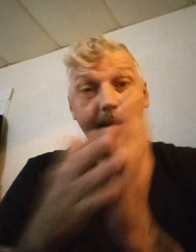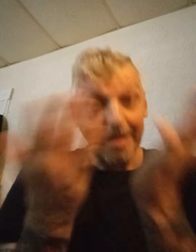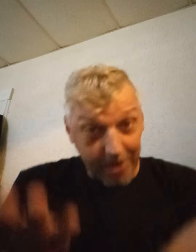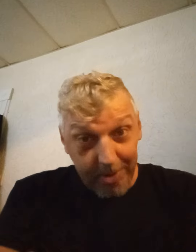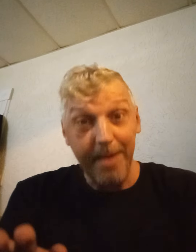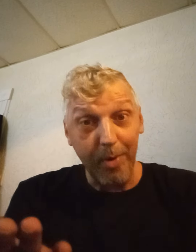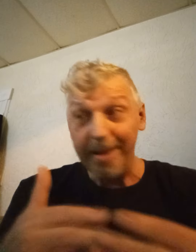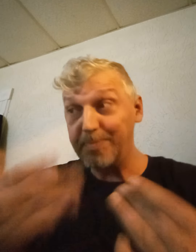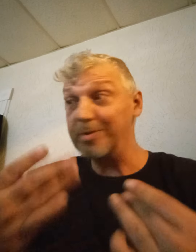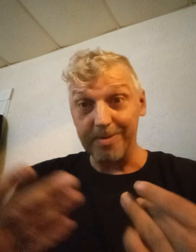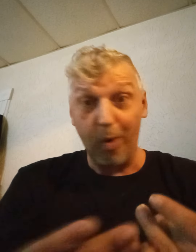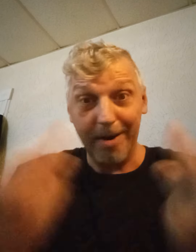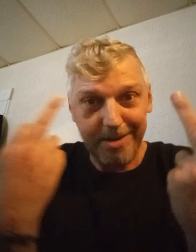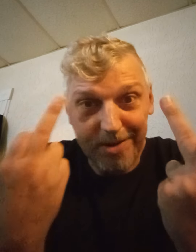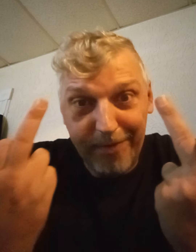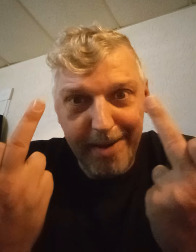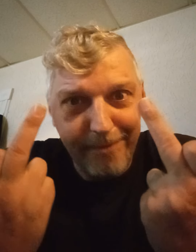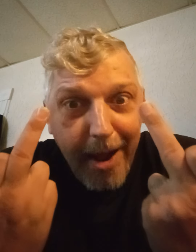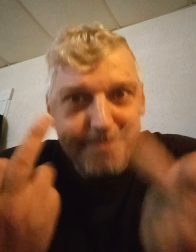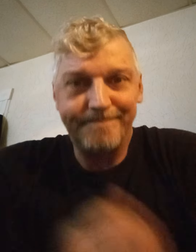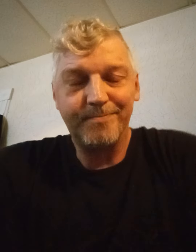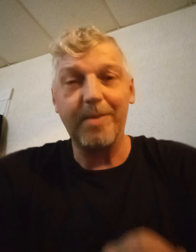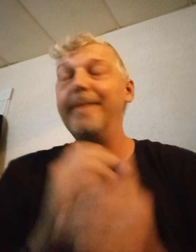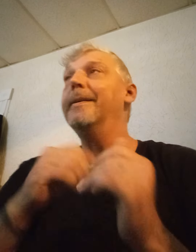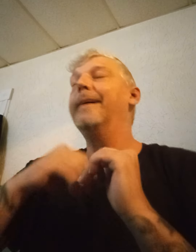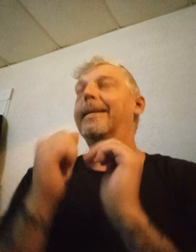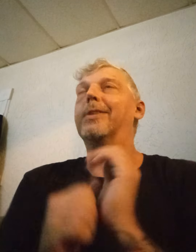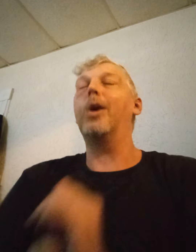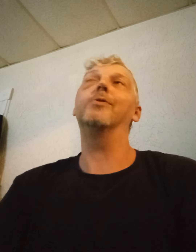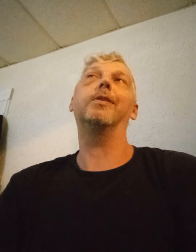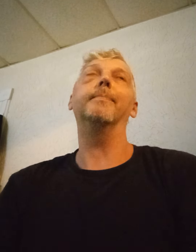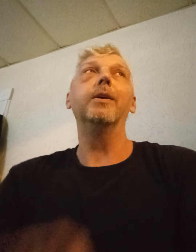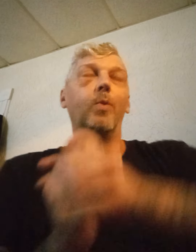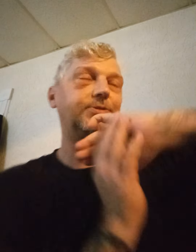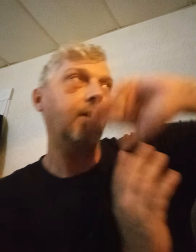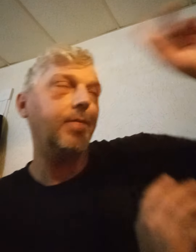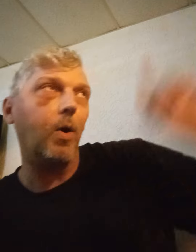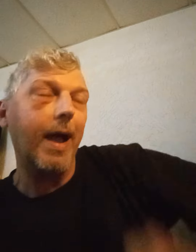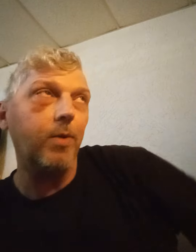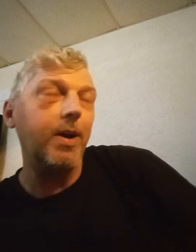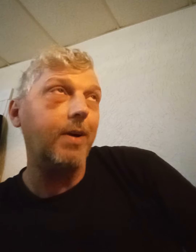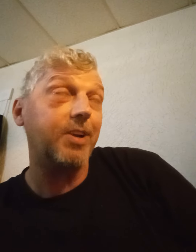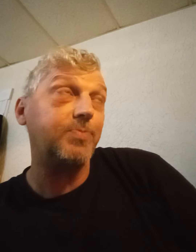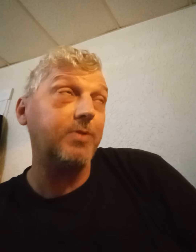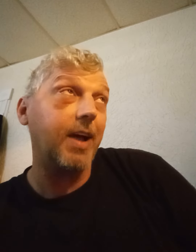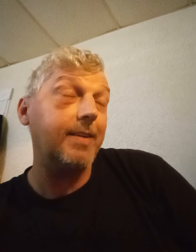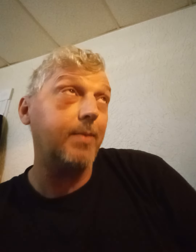let's go deeper and expose some more because this is fucking fun right at the lano club which the wagon wheel which i exposed the high table